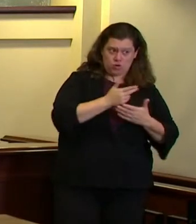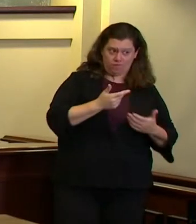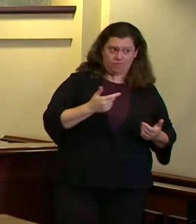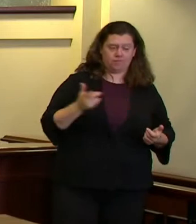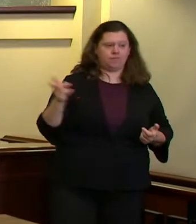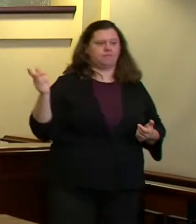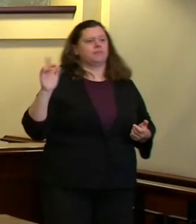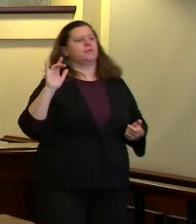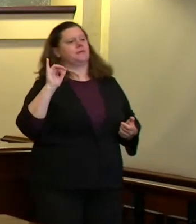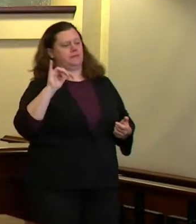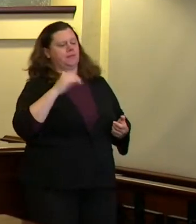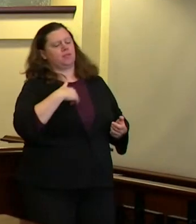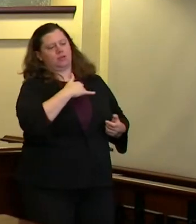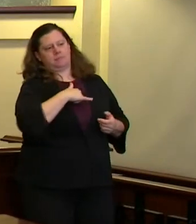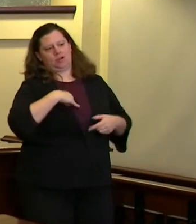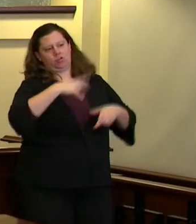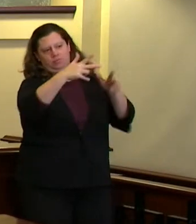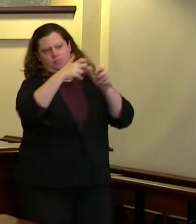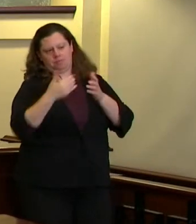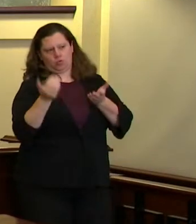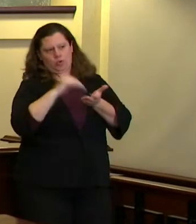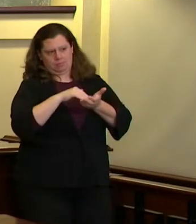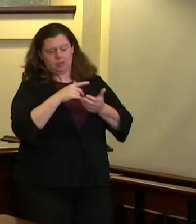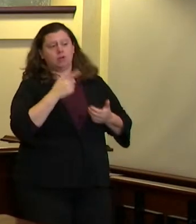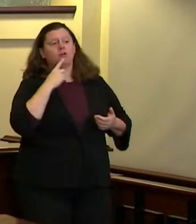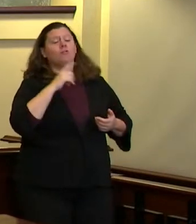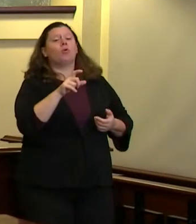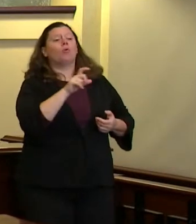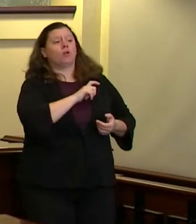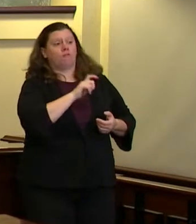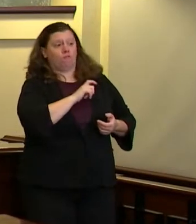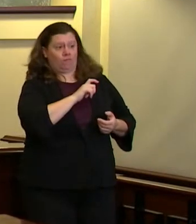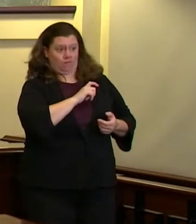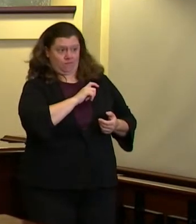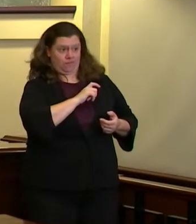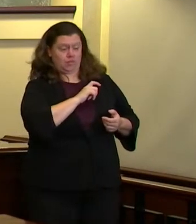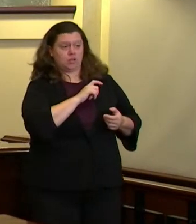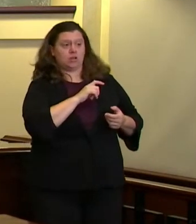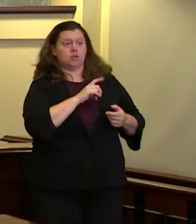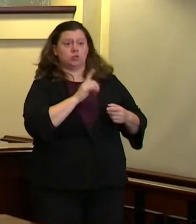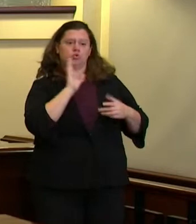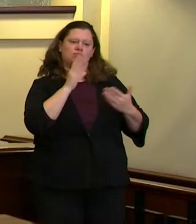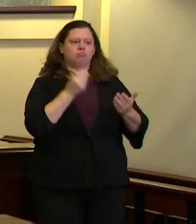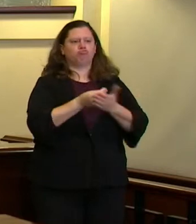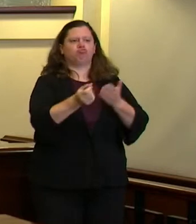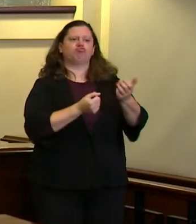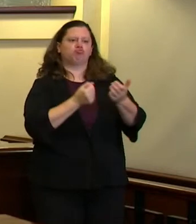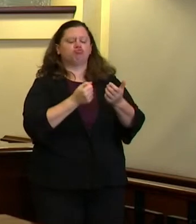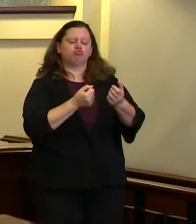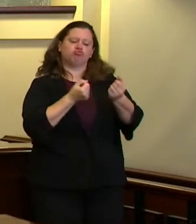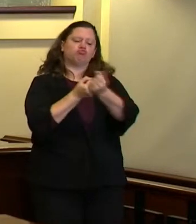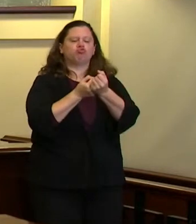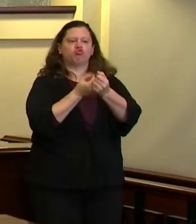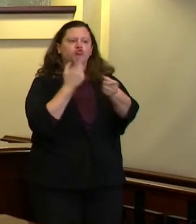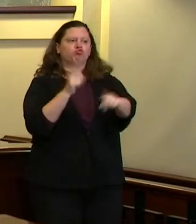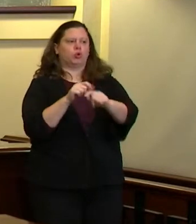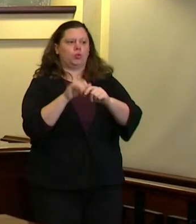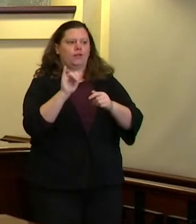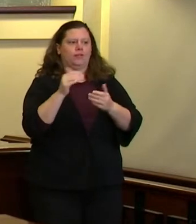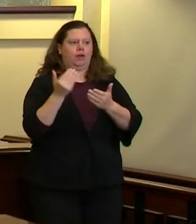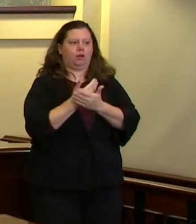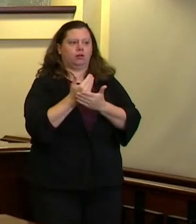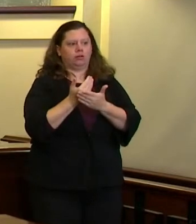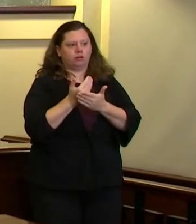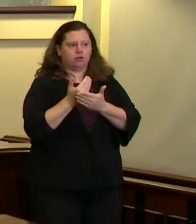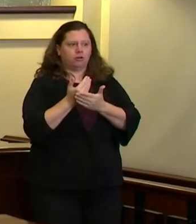on the table that would require police union buy-in for example the oversight and accountability measure that's been referred to the